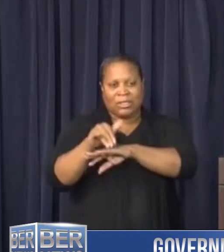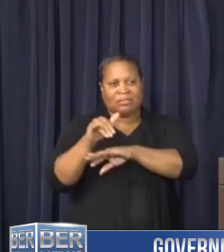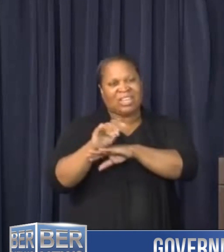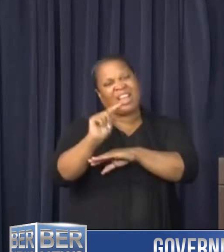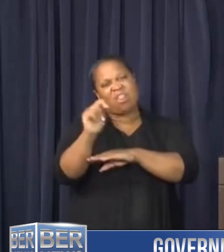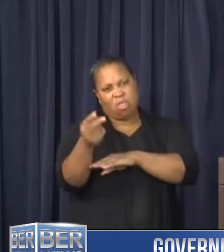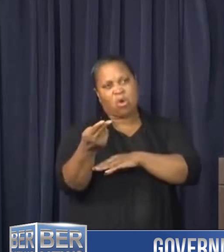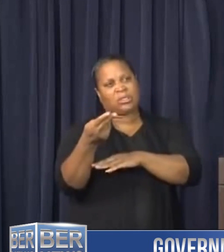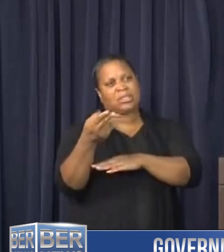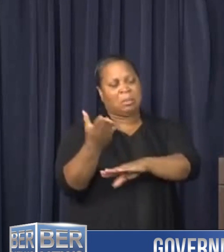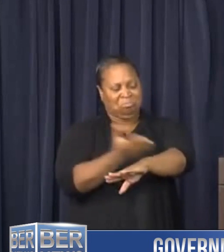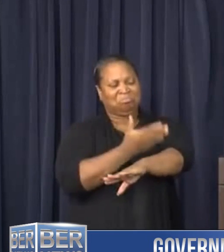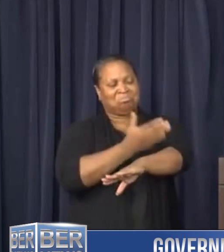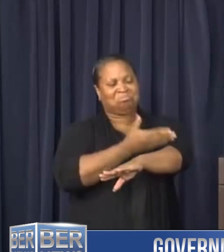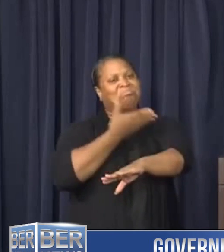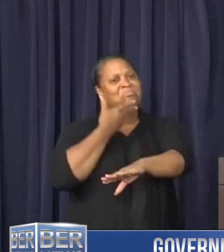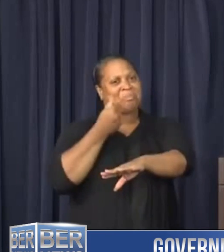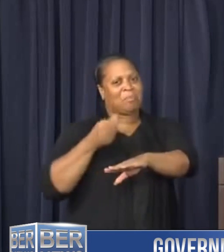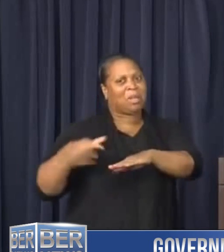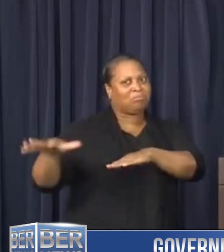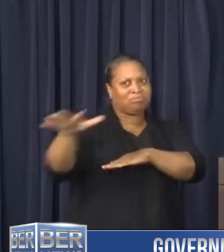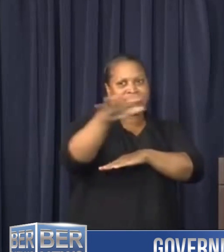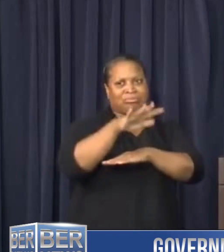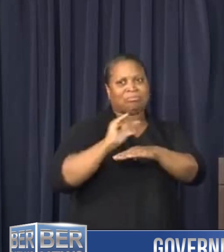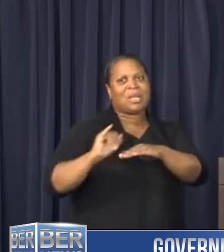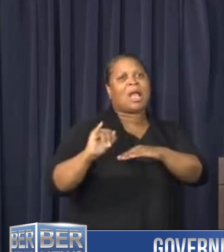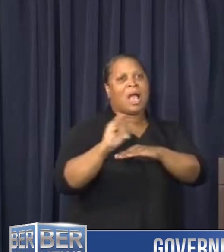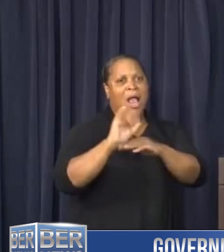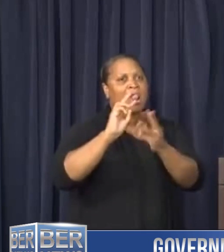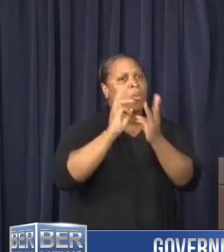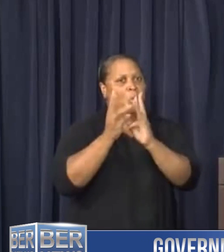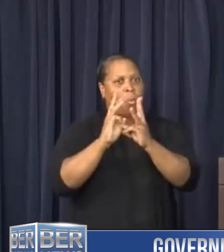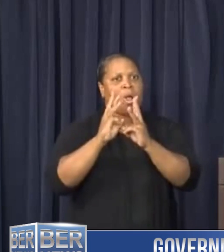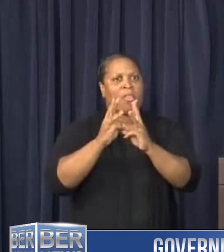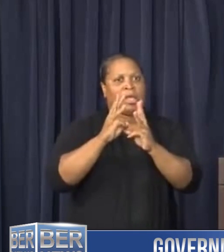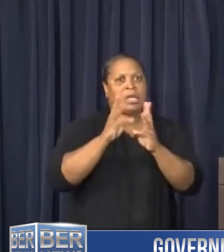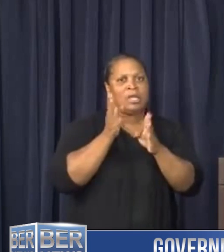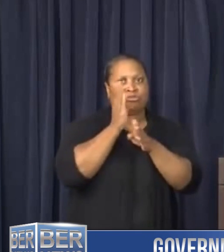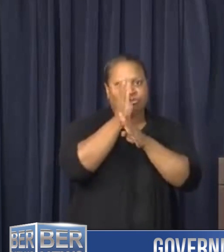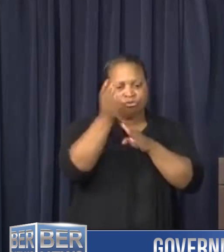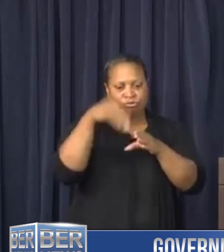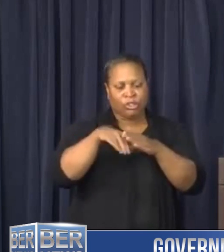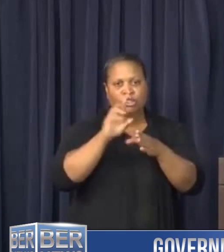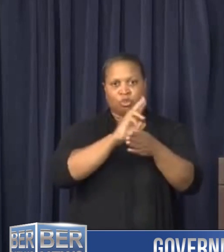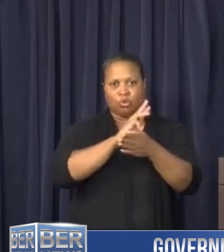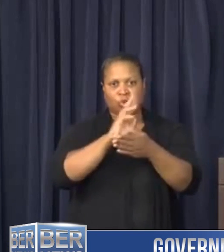much better weather developing across the island and that should continue into the weekend. Thank you.